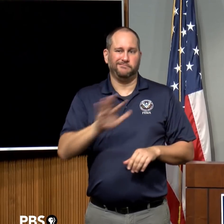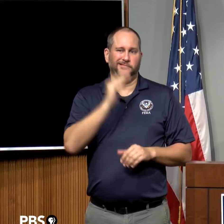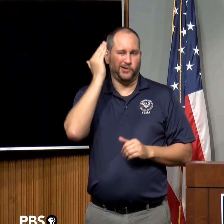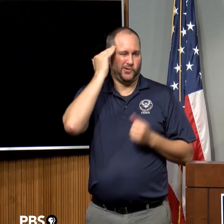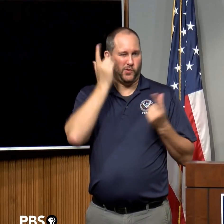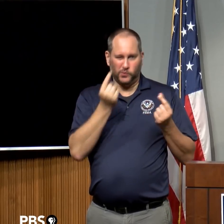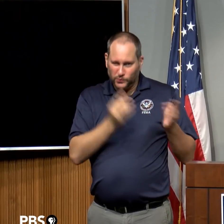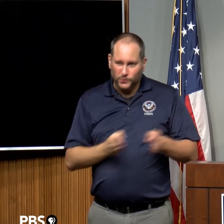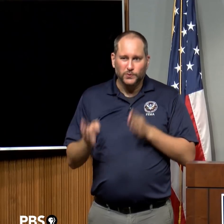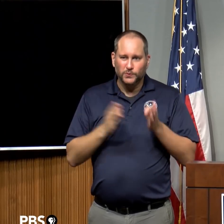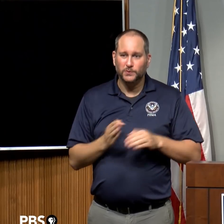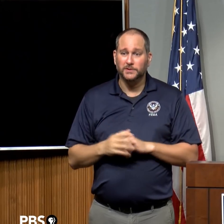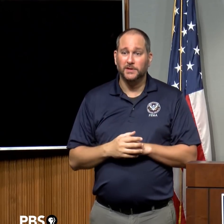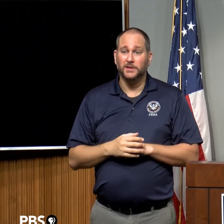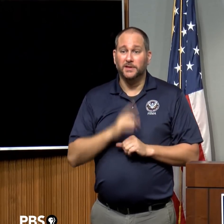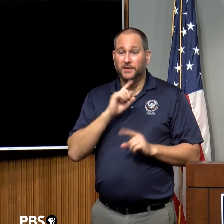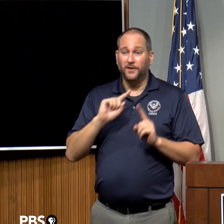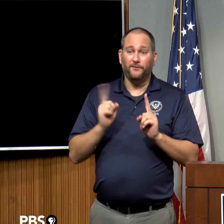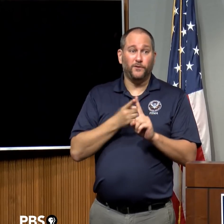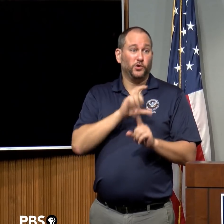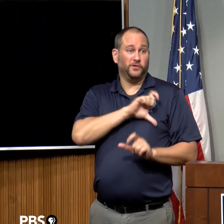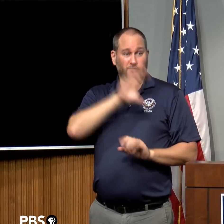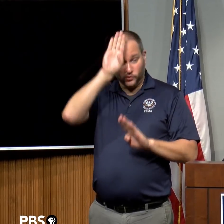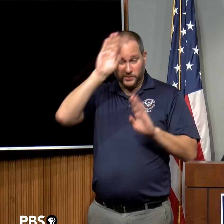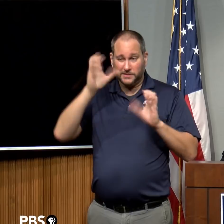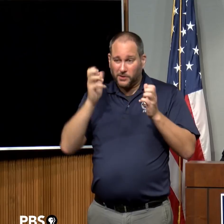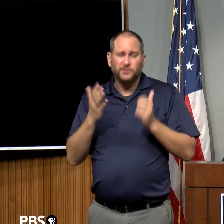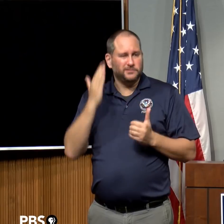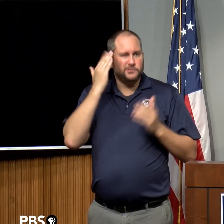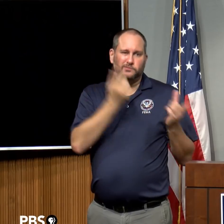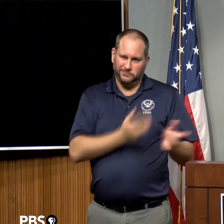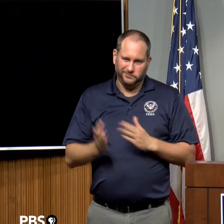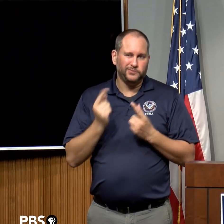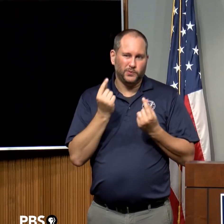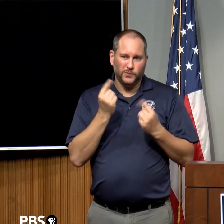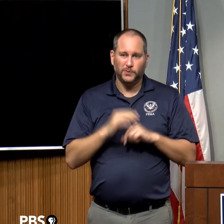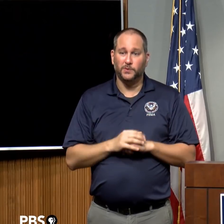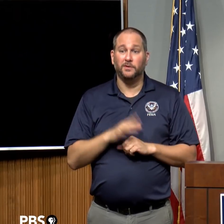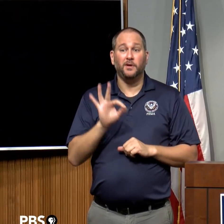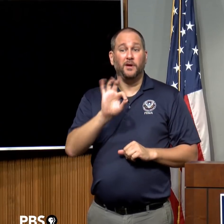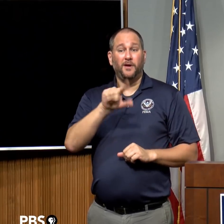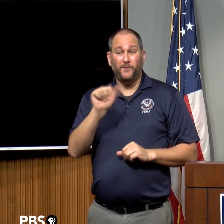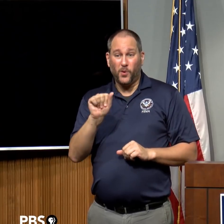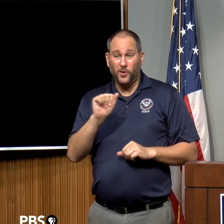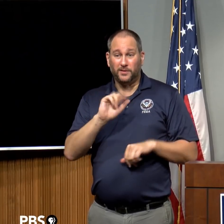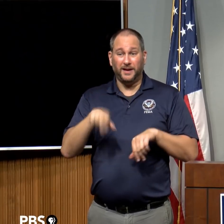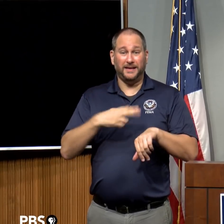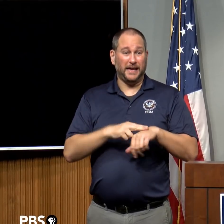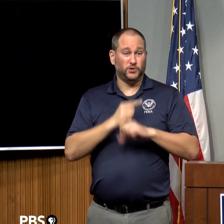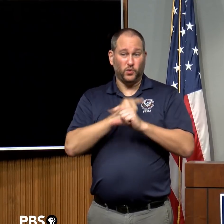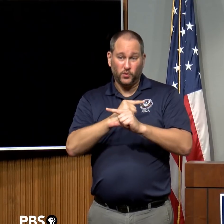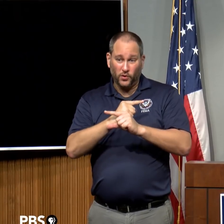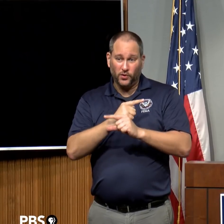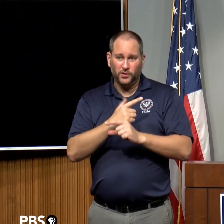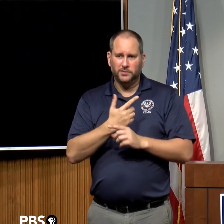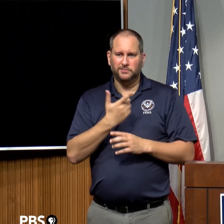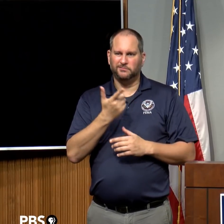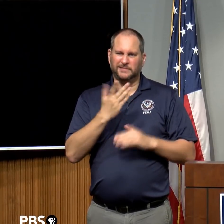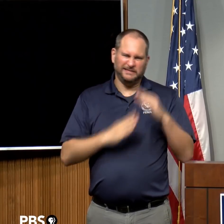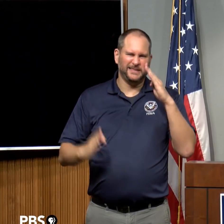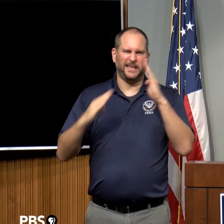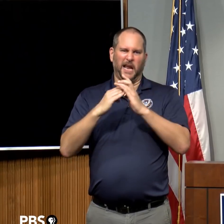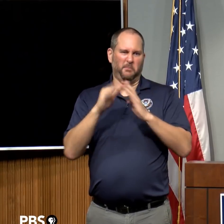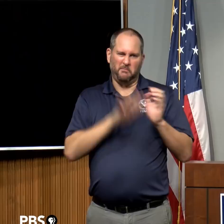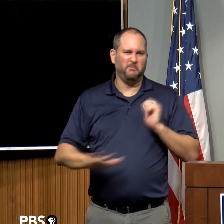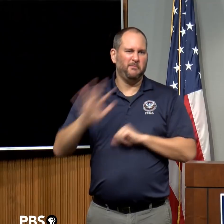the nation prepared for this. The Florida National Guard is one of the top guards that we have in our nation. And our states surrounding there are ready to support. So